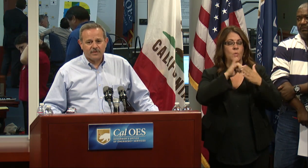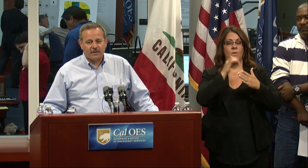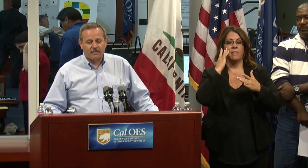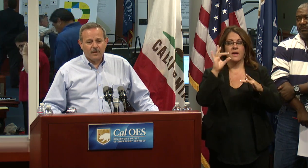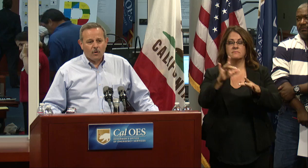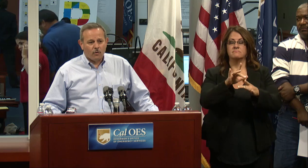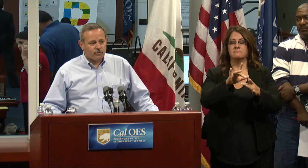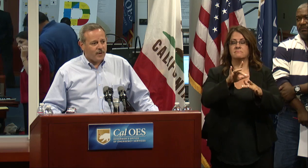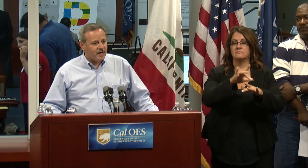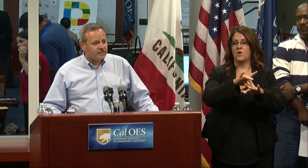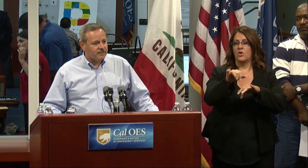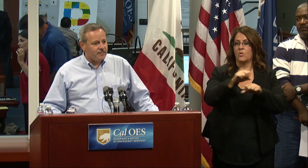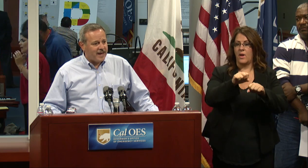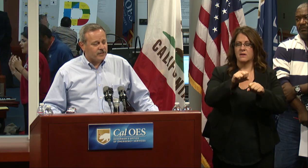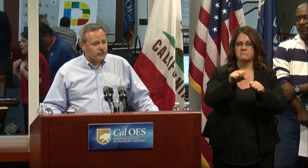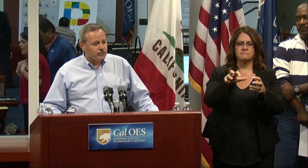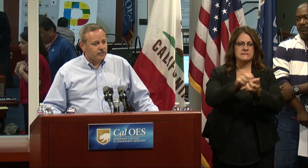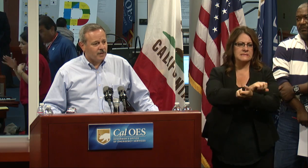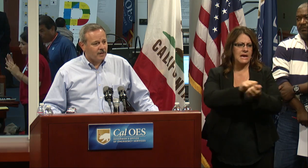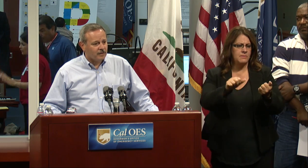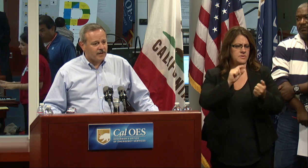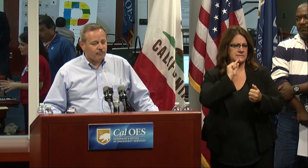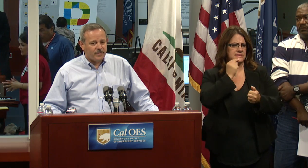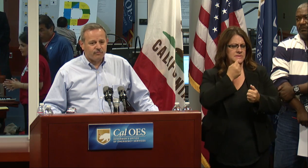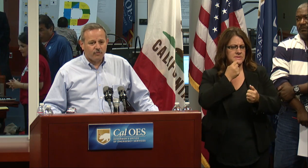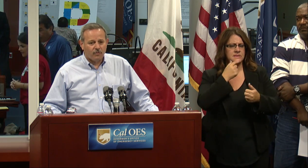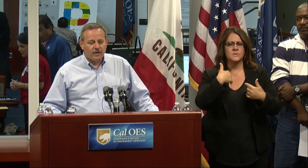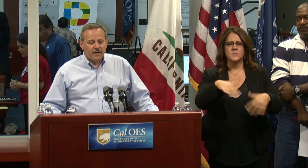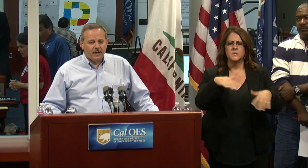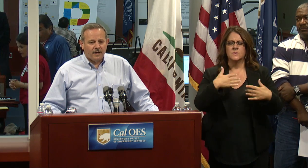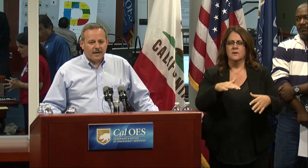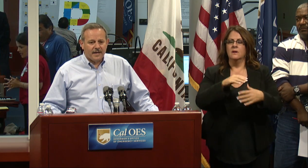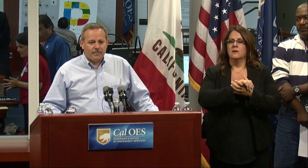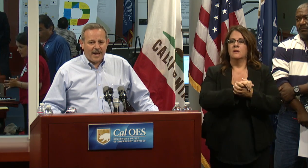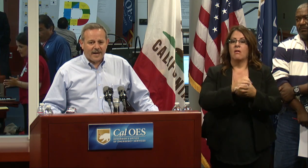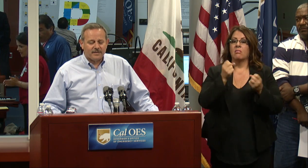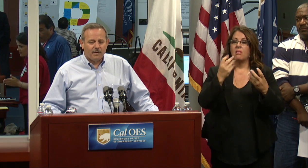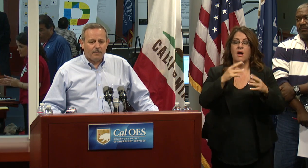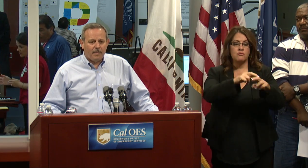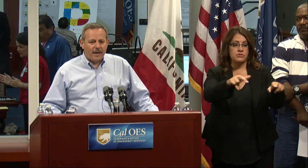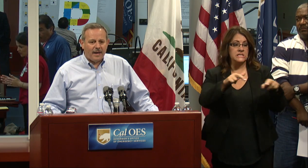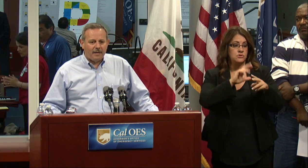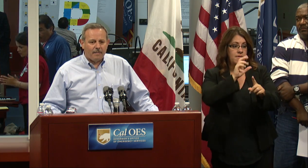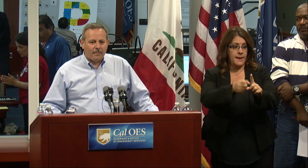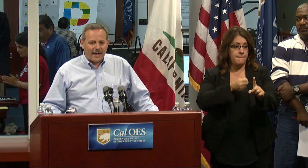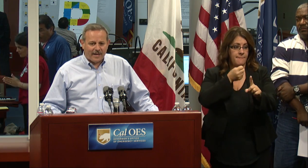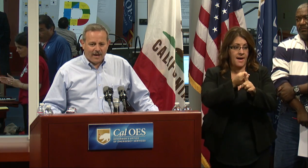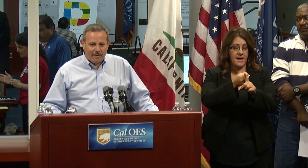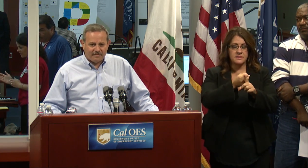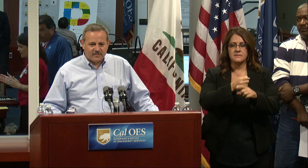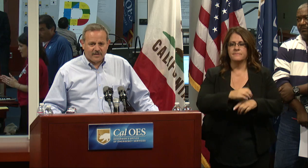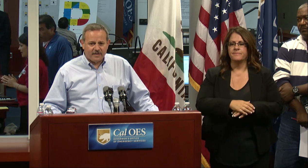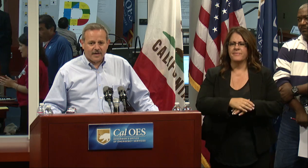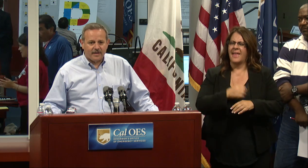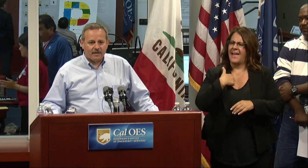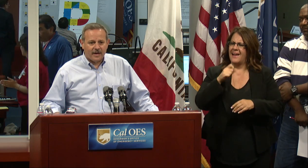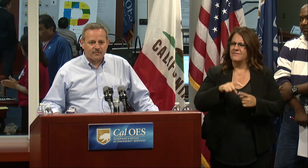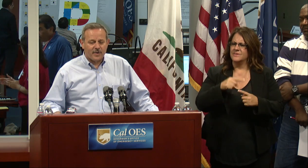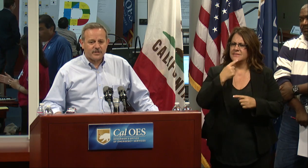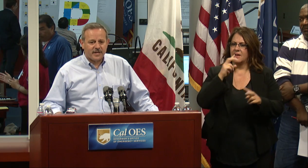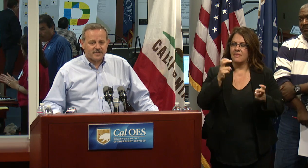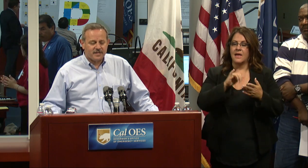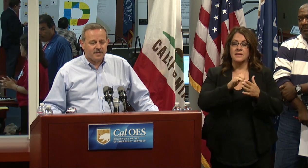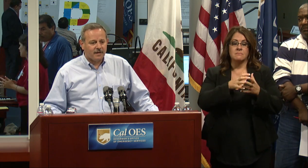would see with the earthquake of this magnitude, a lot of regional impact, but I have to say that